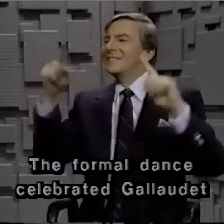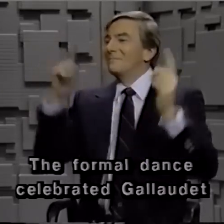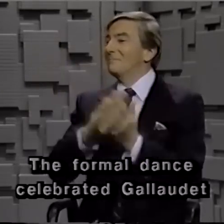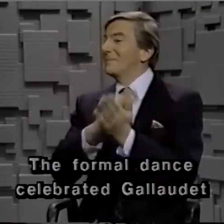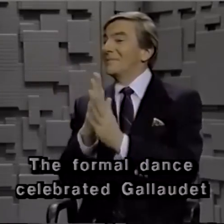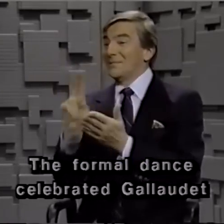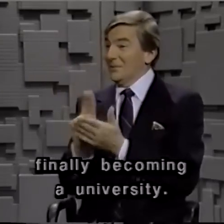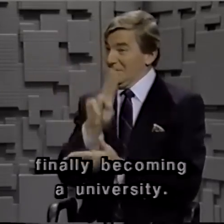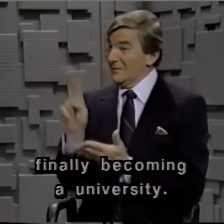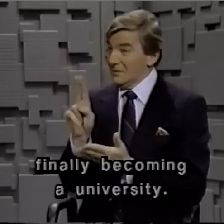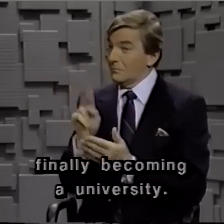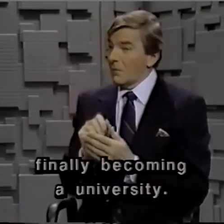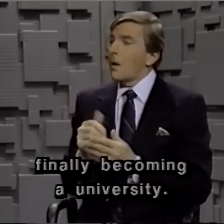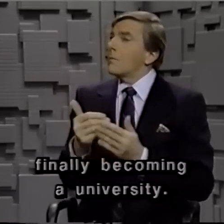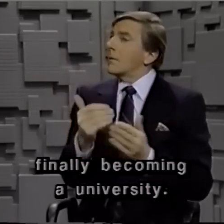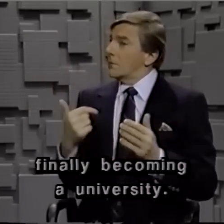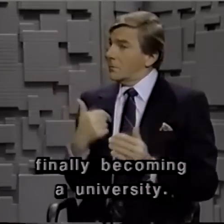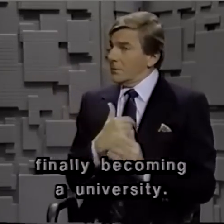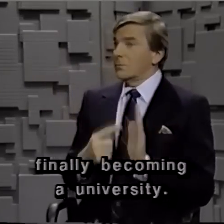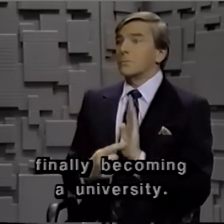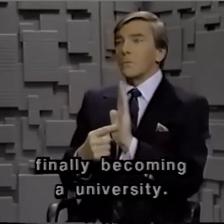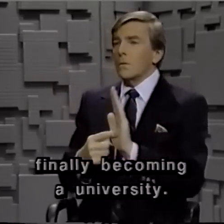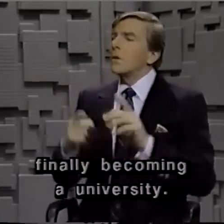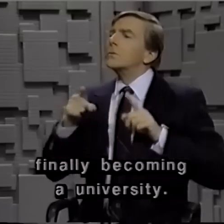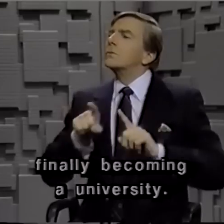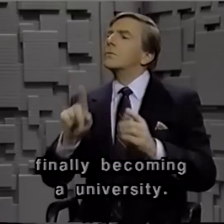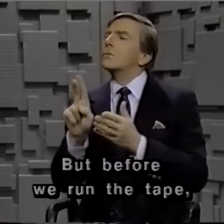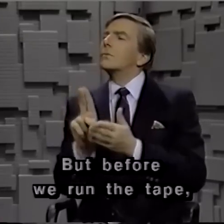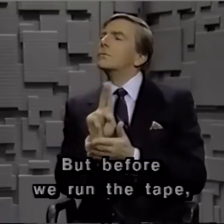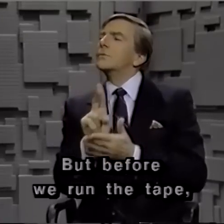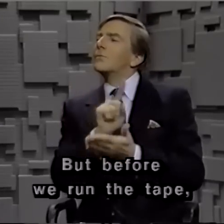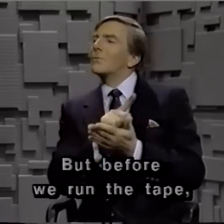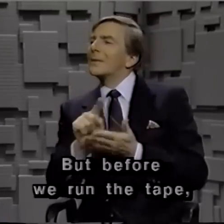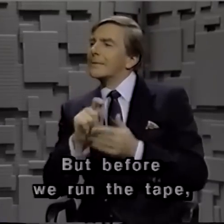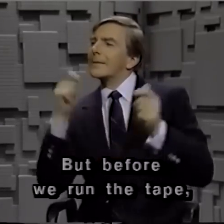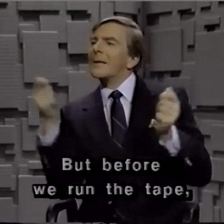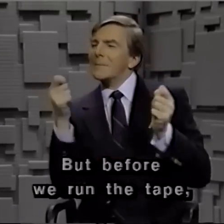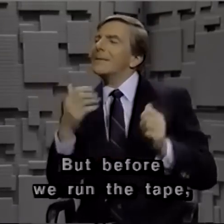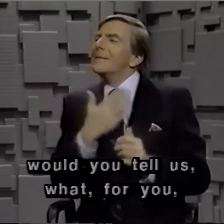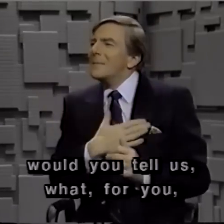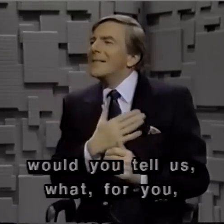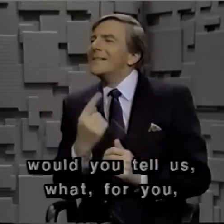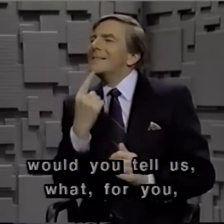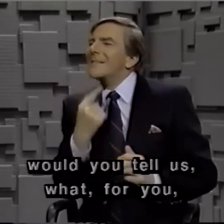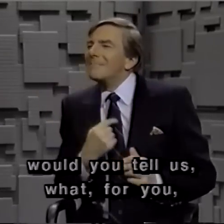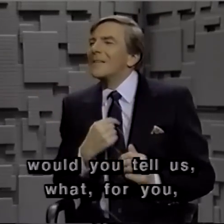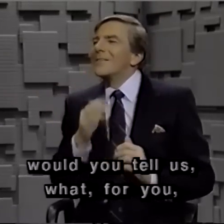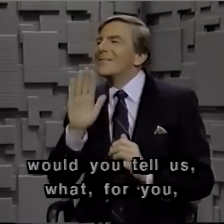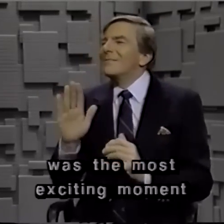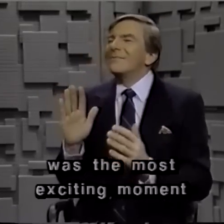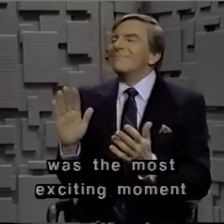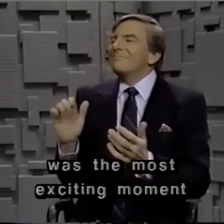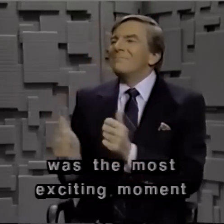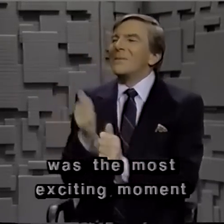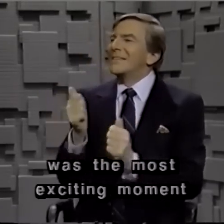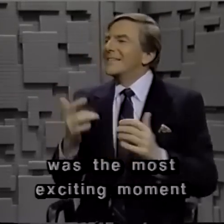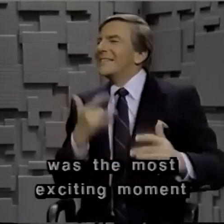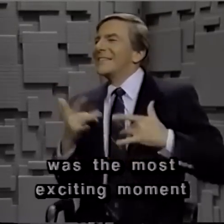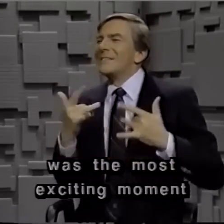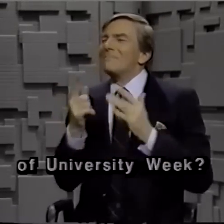Gallaudet finally becoming a university. But before we run the tape, would you tell us what for you was the most exciting moment of